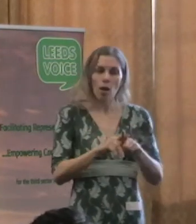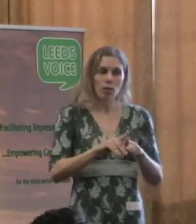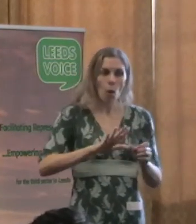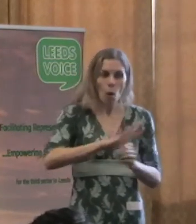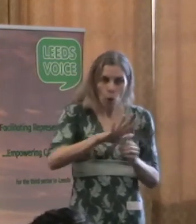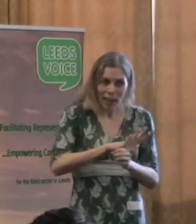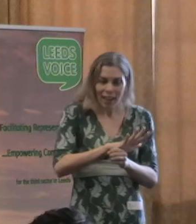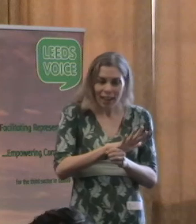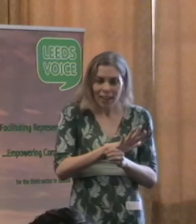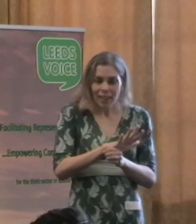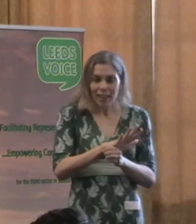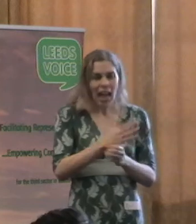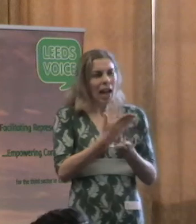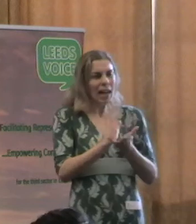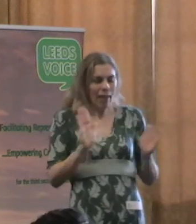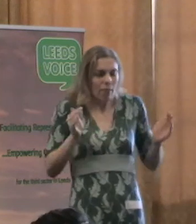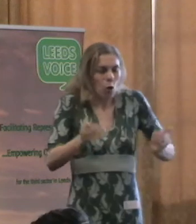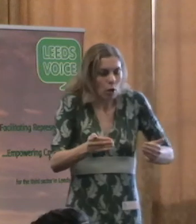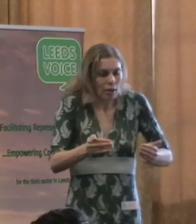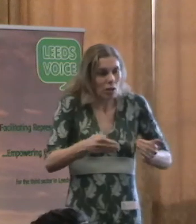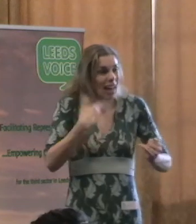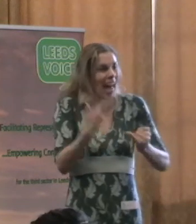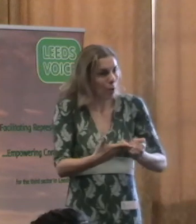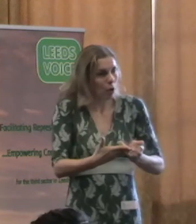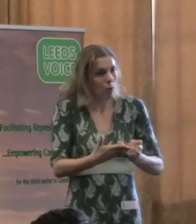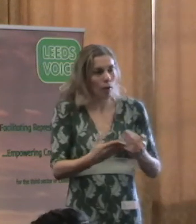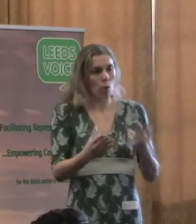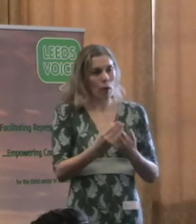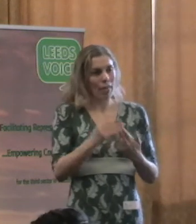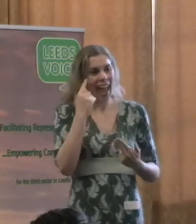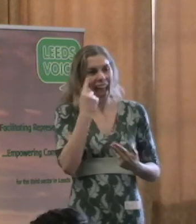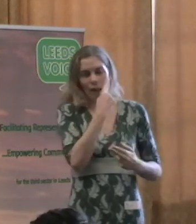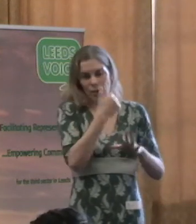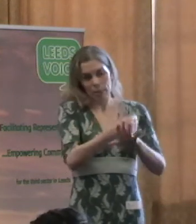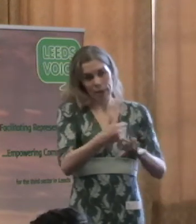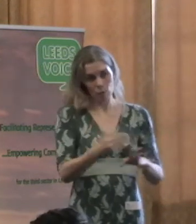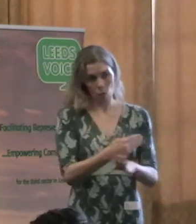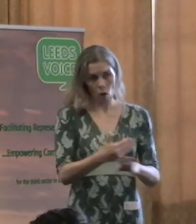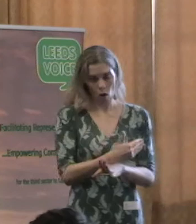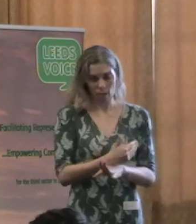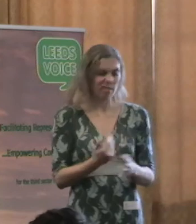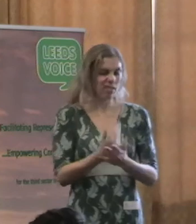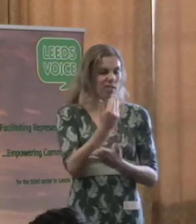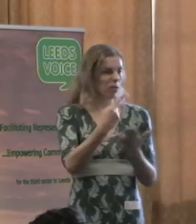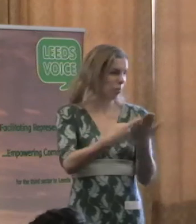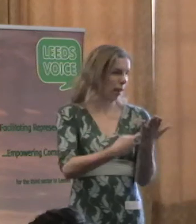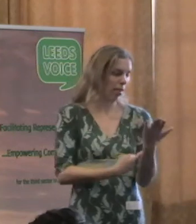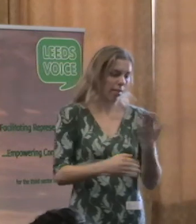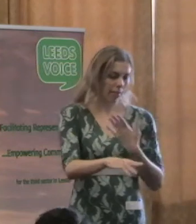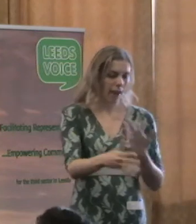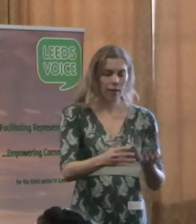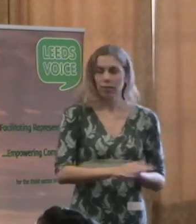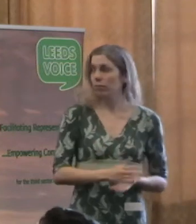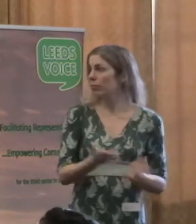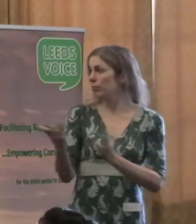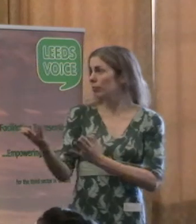focus on outcomes-evidence-based work. And it is set out in the new bill. Next, overhead.